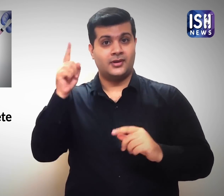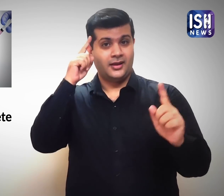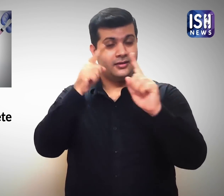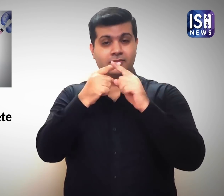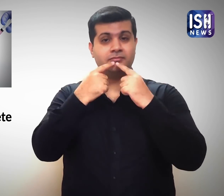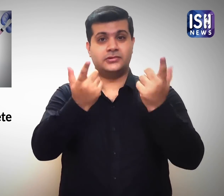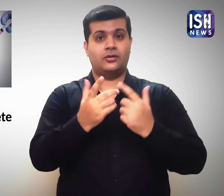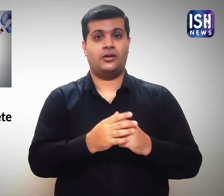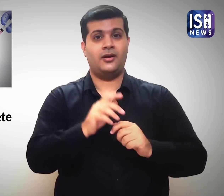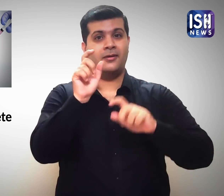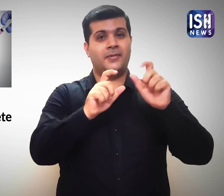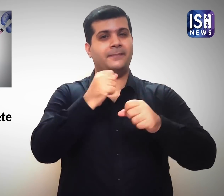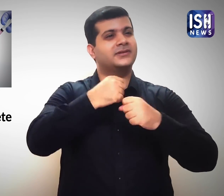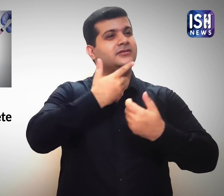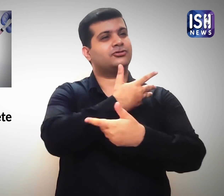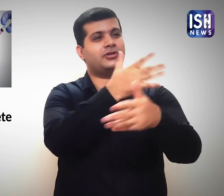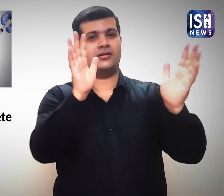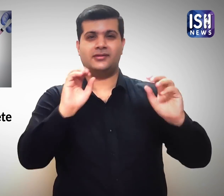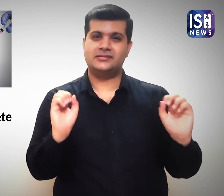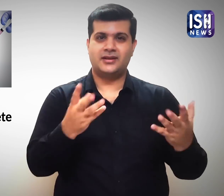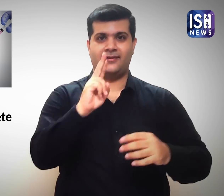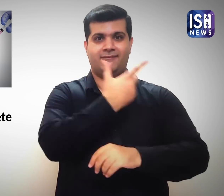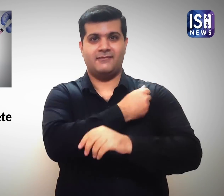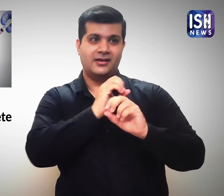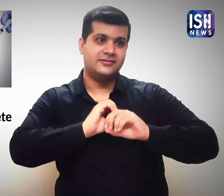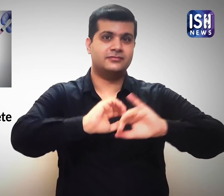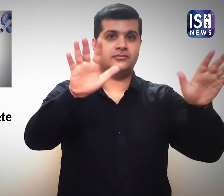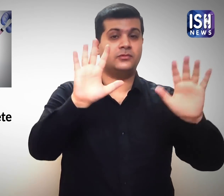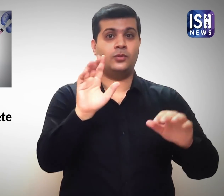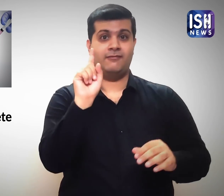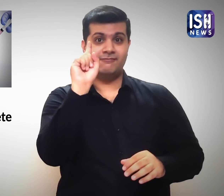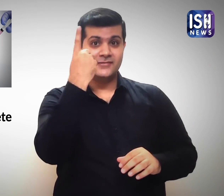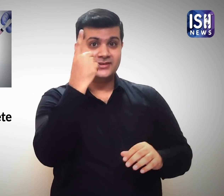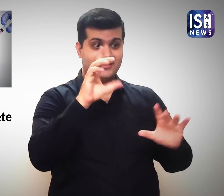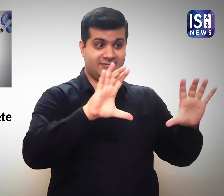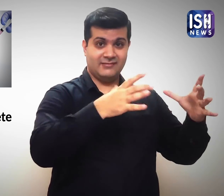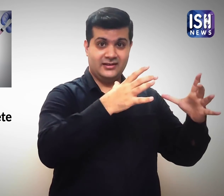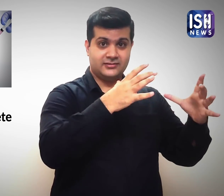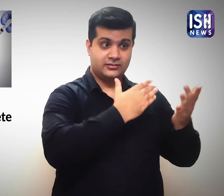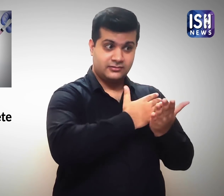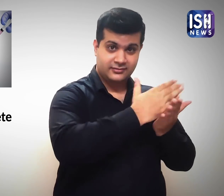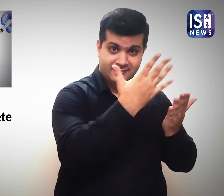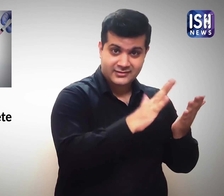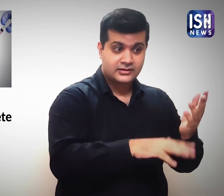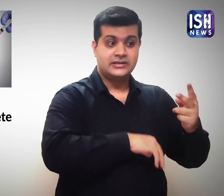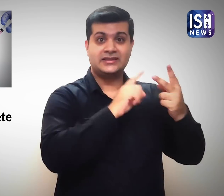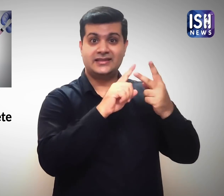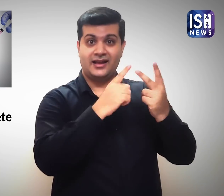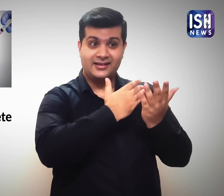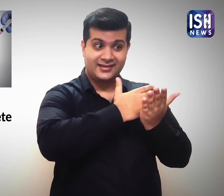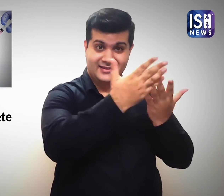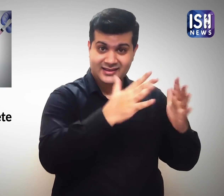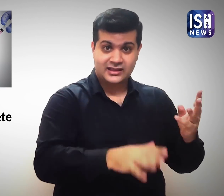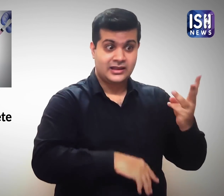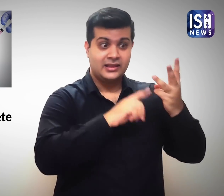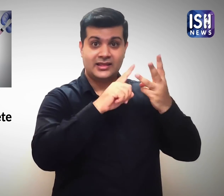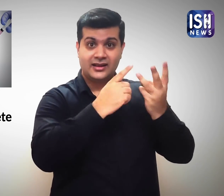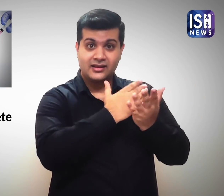The vaccine has to clear Phase 1, 2 and 3 of trials only then it will be ready for public